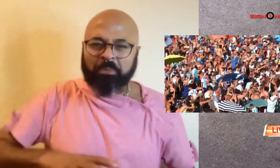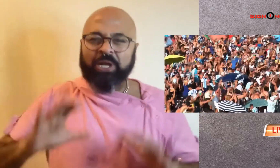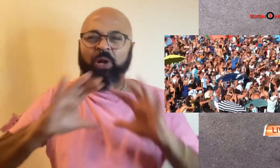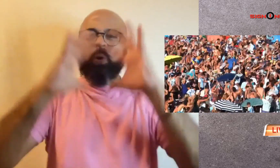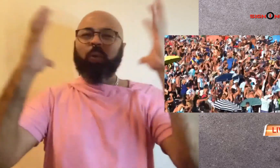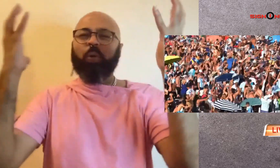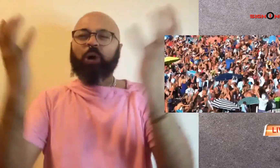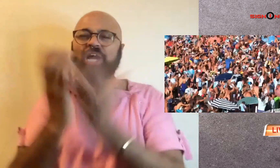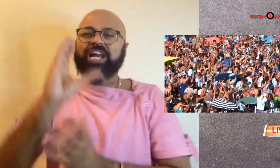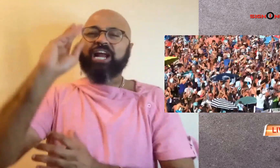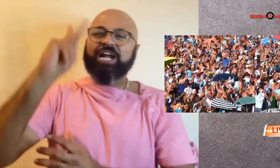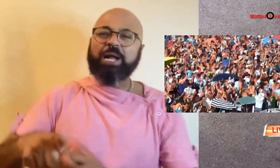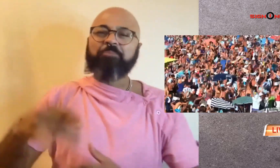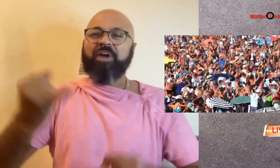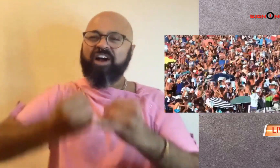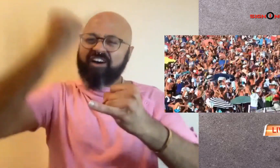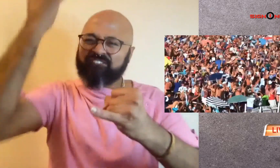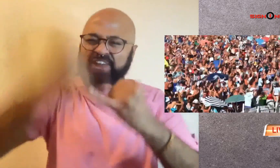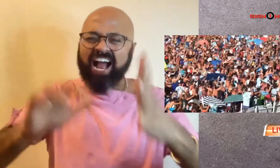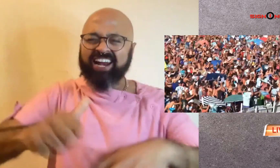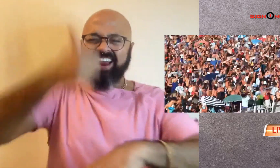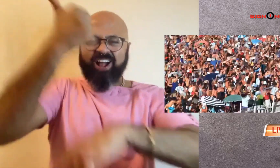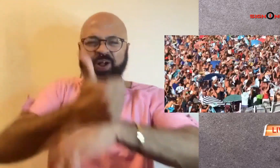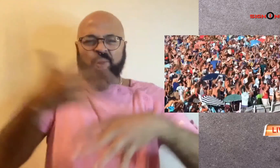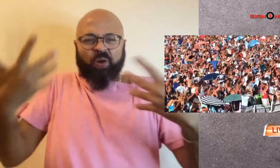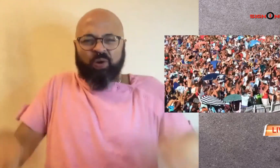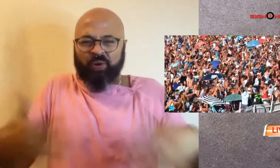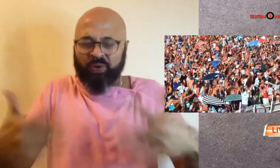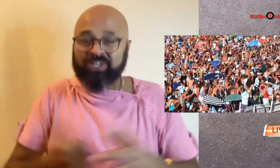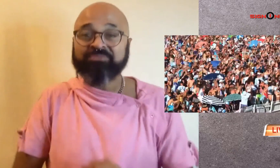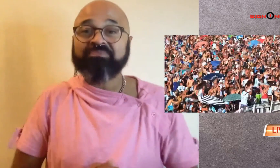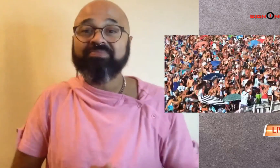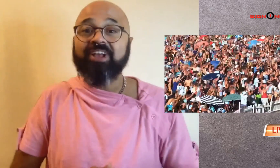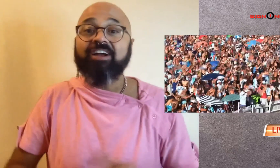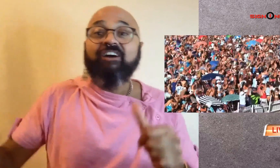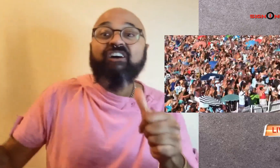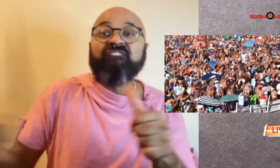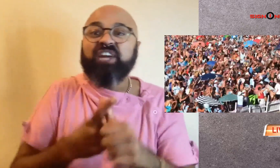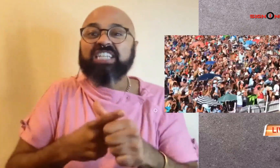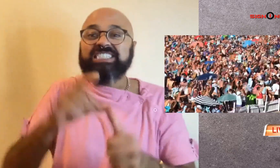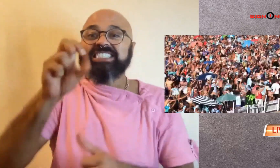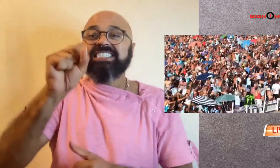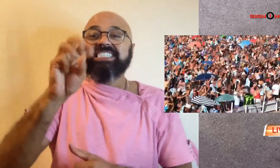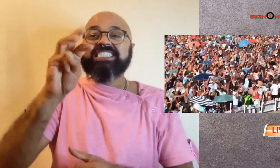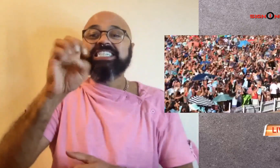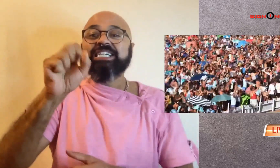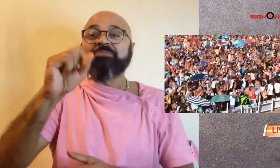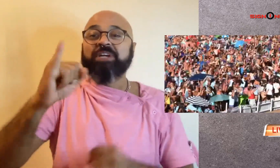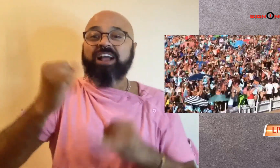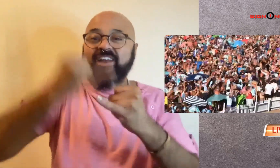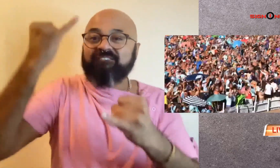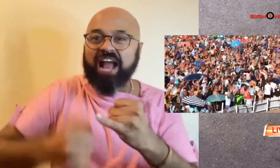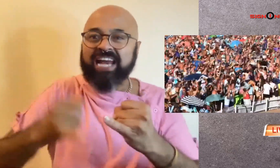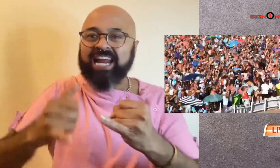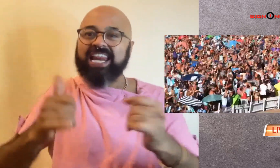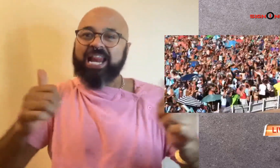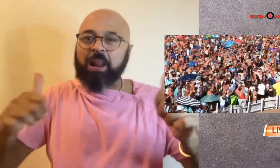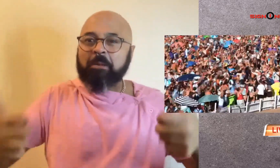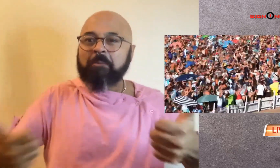The men's World Cup final is set. In the first semifinal match, Argentina